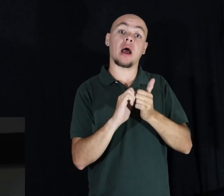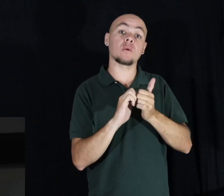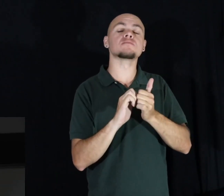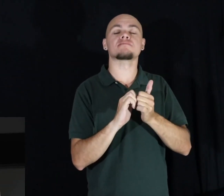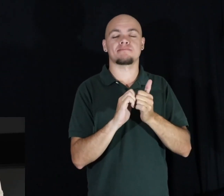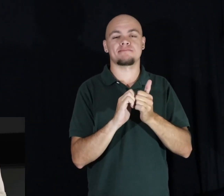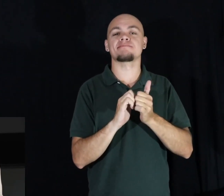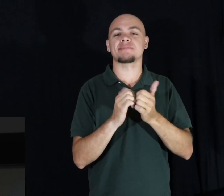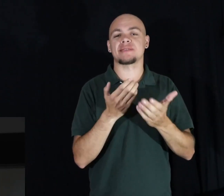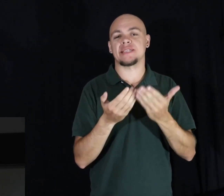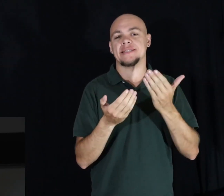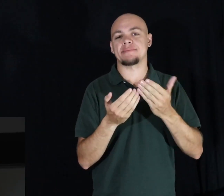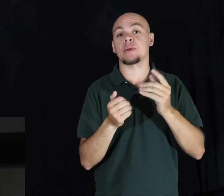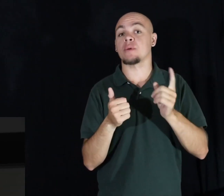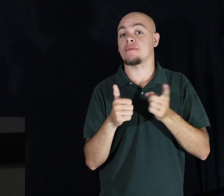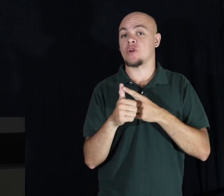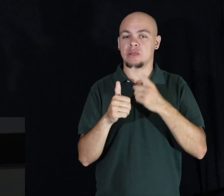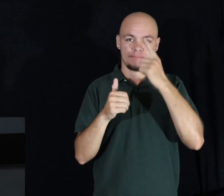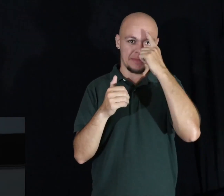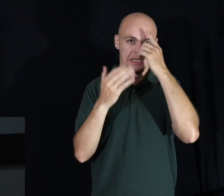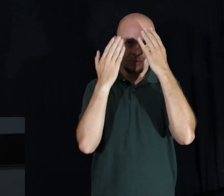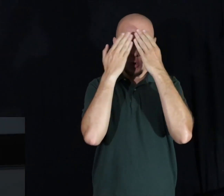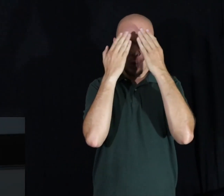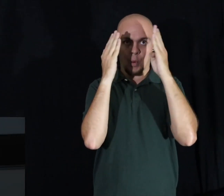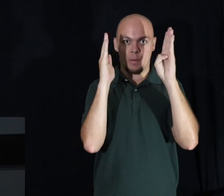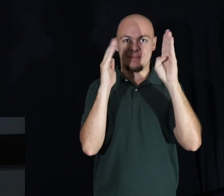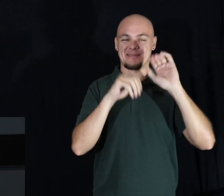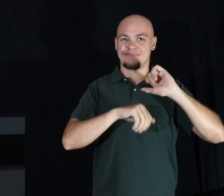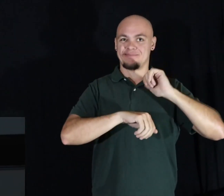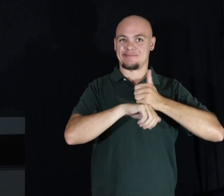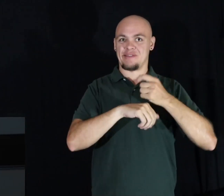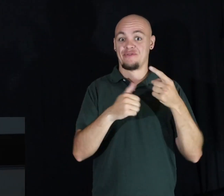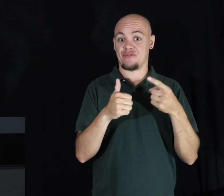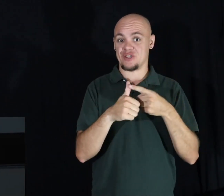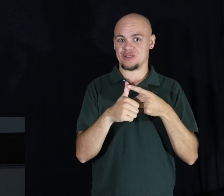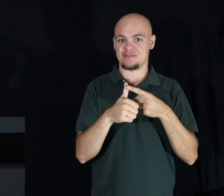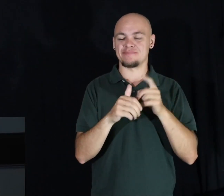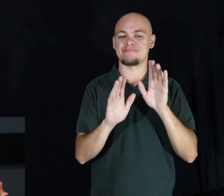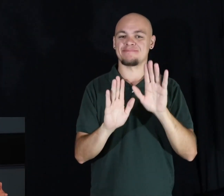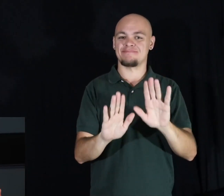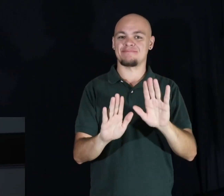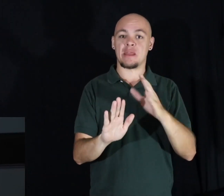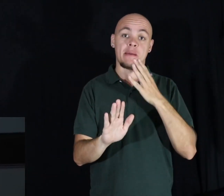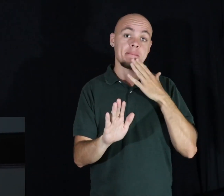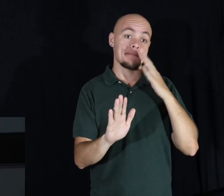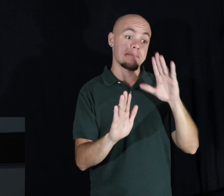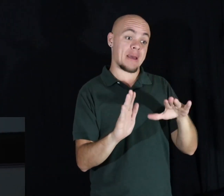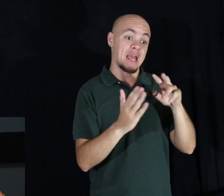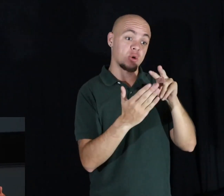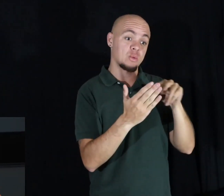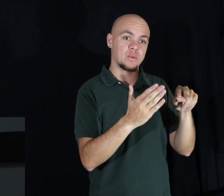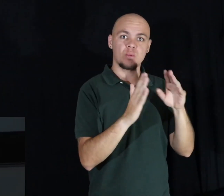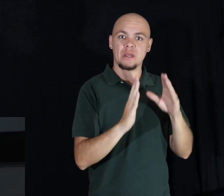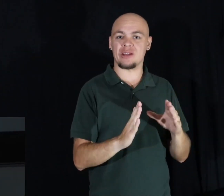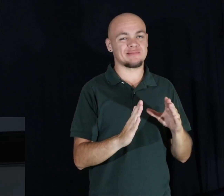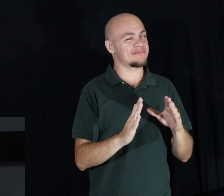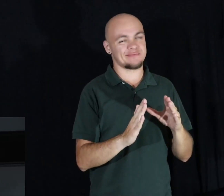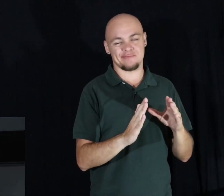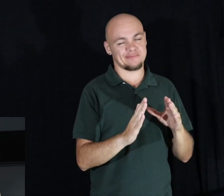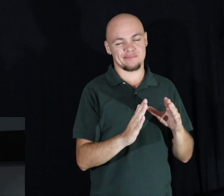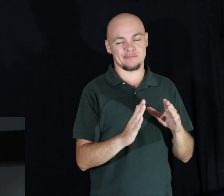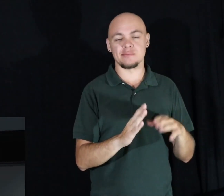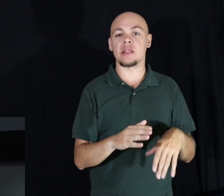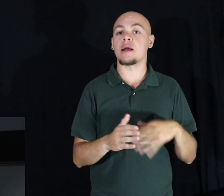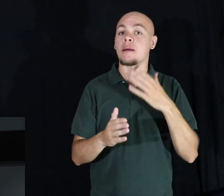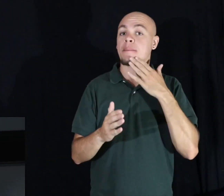But first, you need an open mindset. There is no such thing as a bad reader, just those with bad